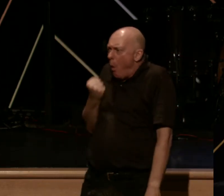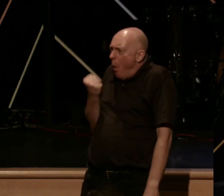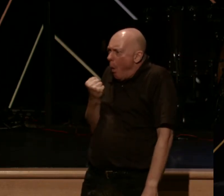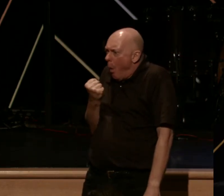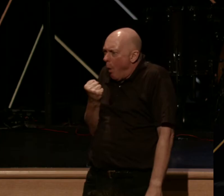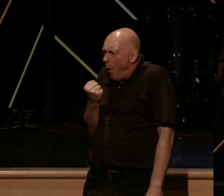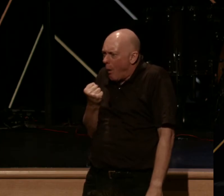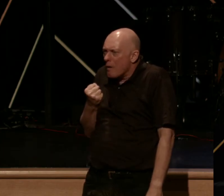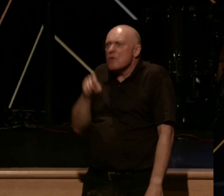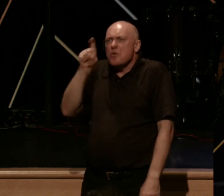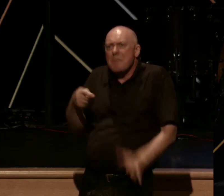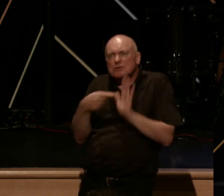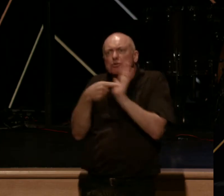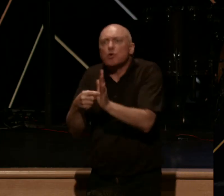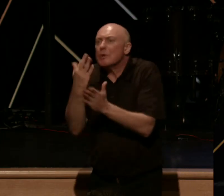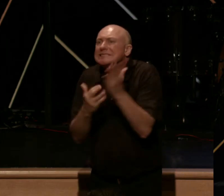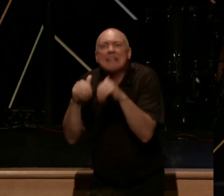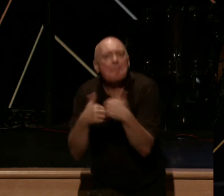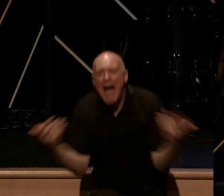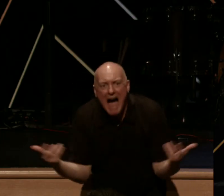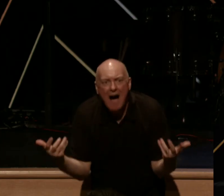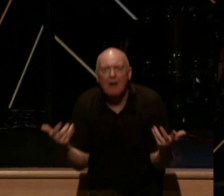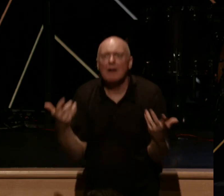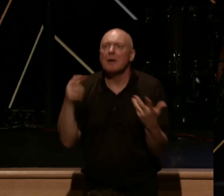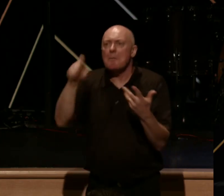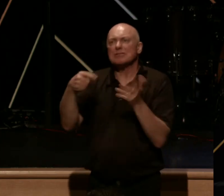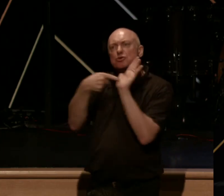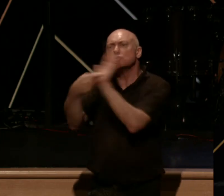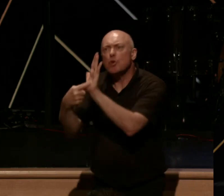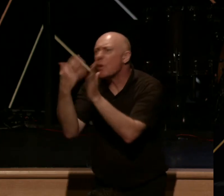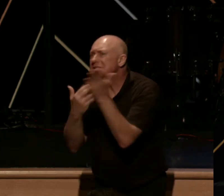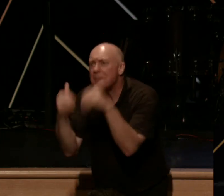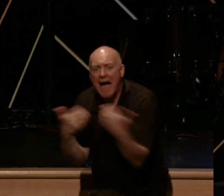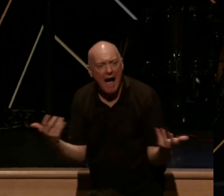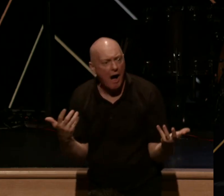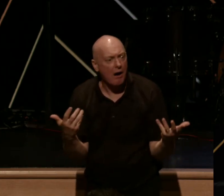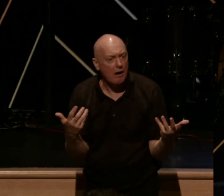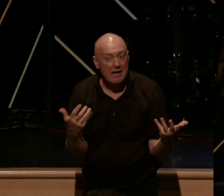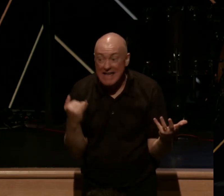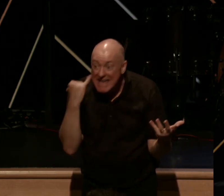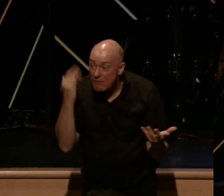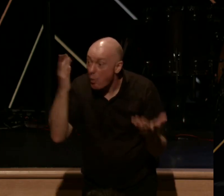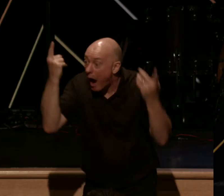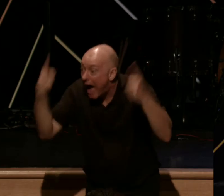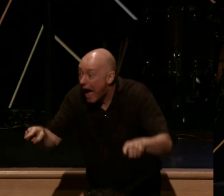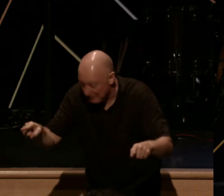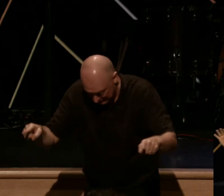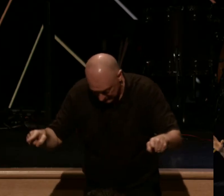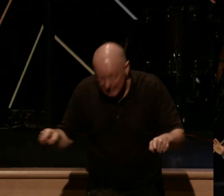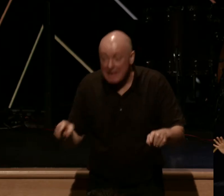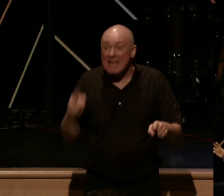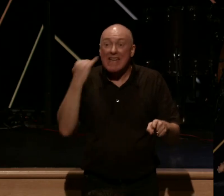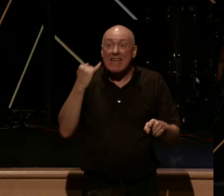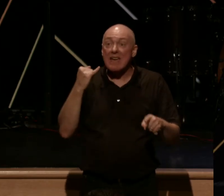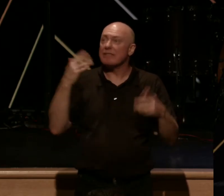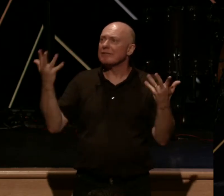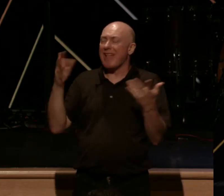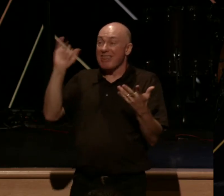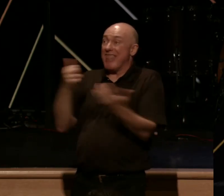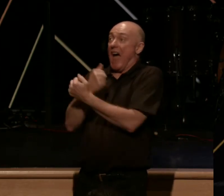displayed somehow. It has to be demonstrated. And if that's going to happen, if a love this big is somehow going to be demonstrated,